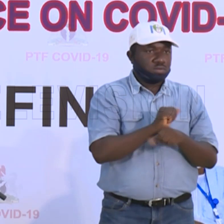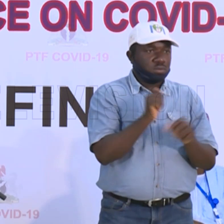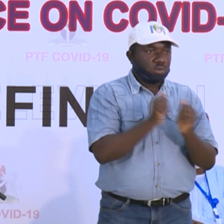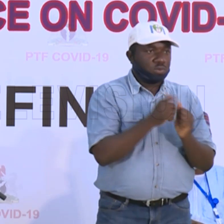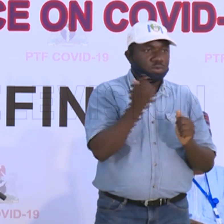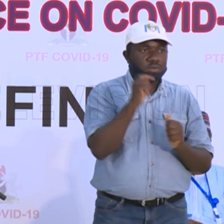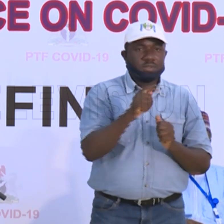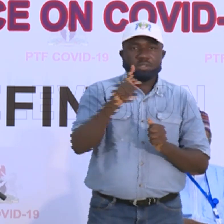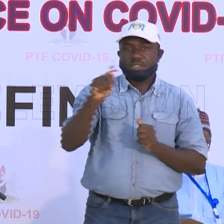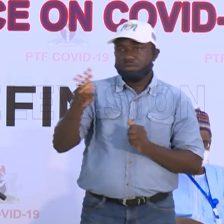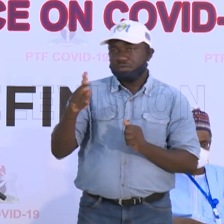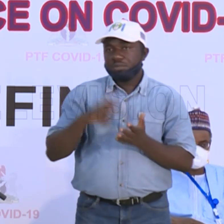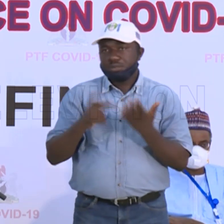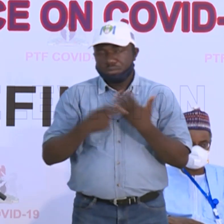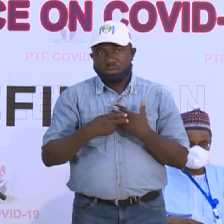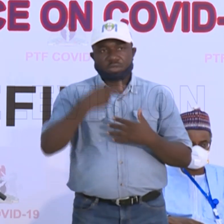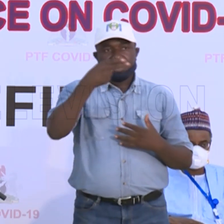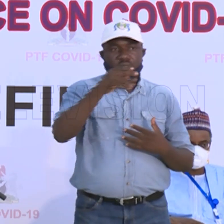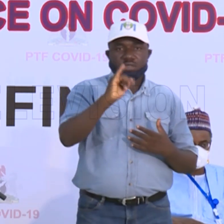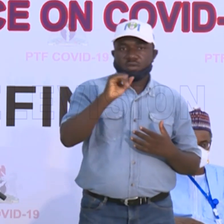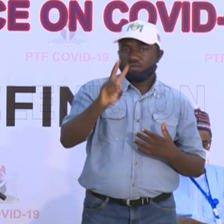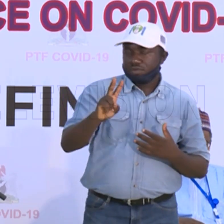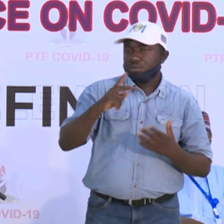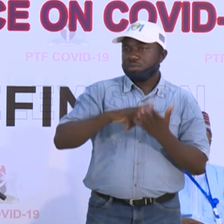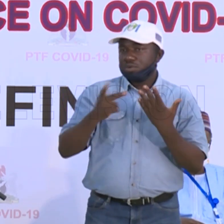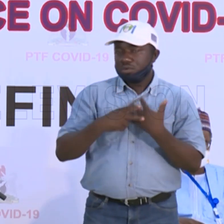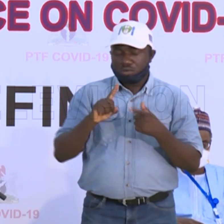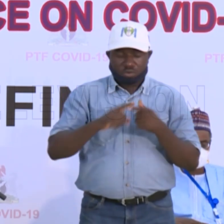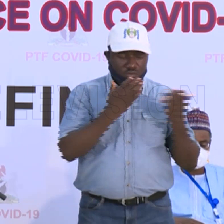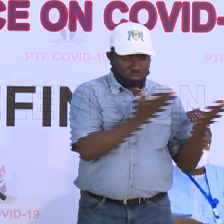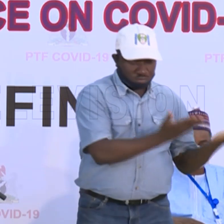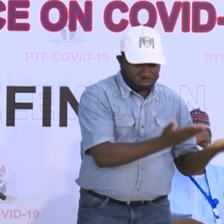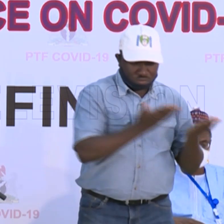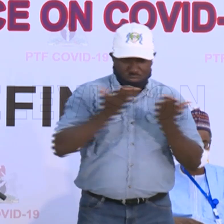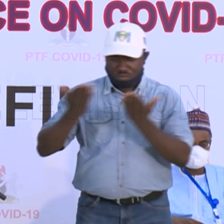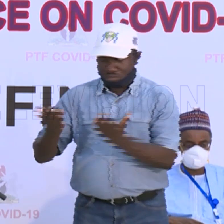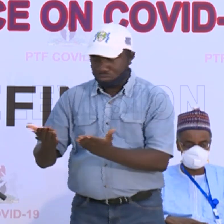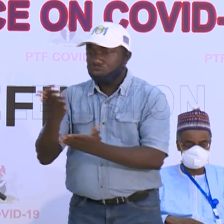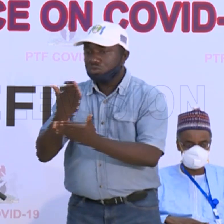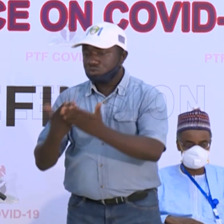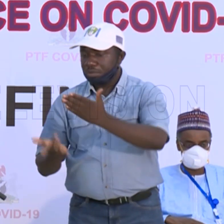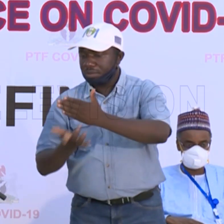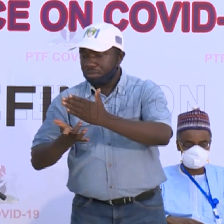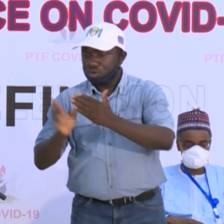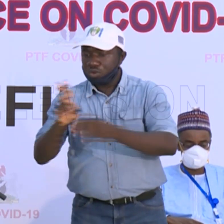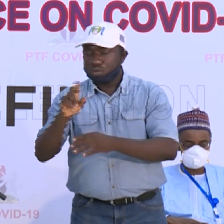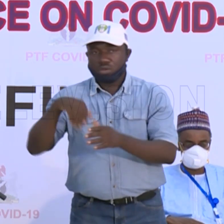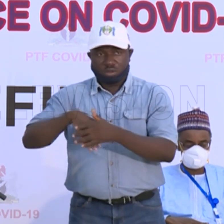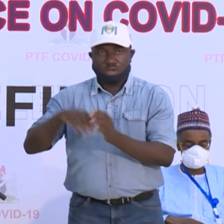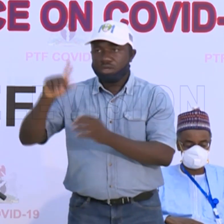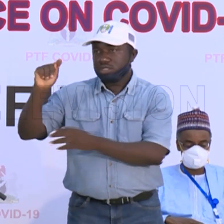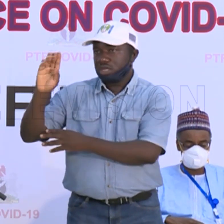TB program and the HIV program to convert some of the technologies that they're using for TB and HIV